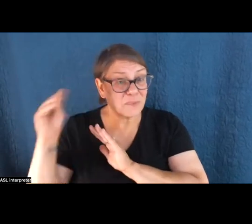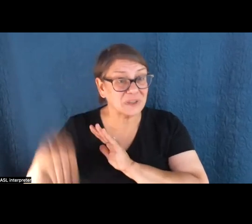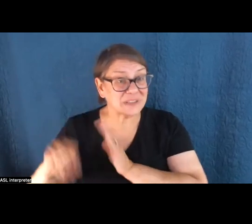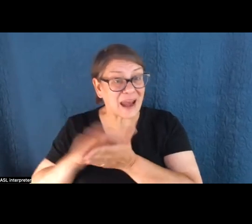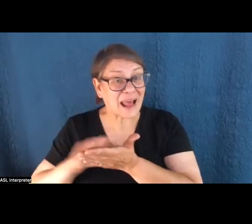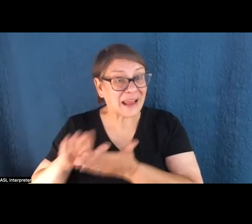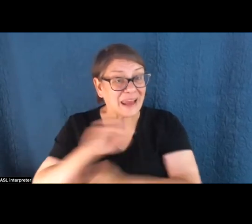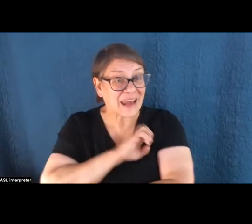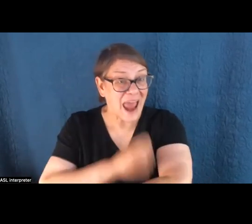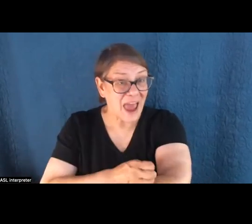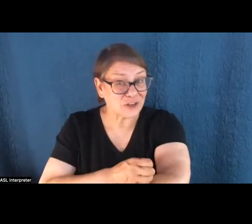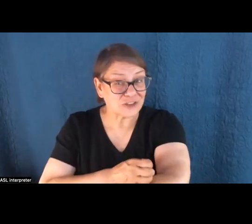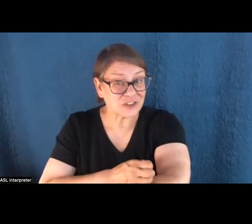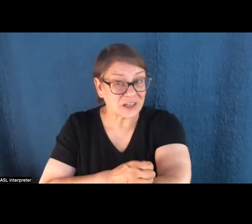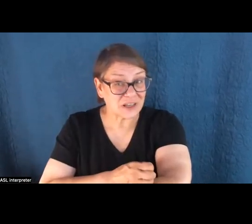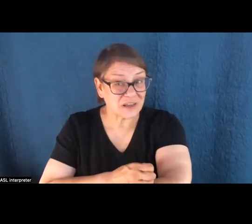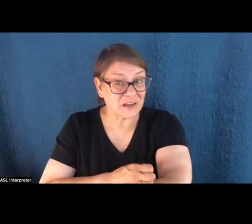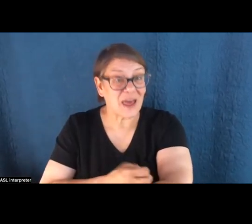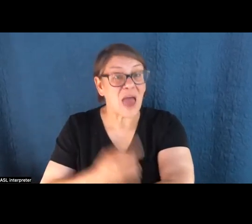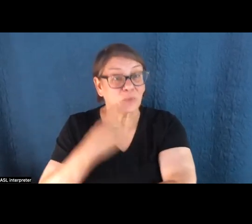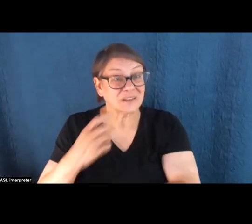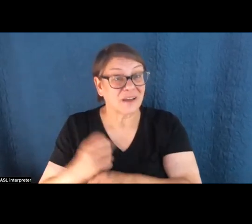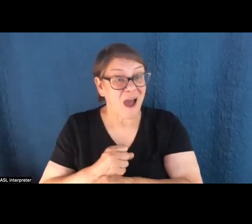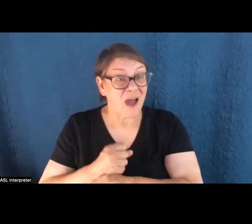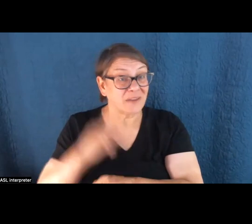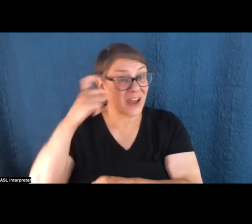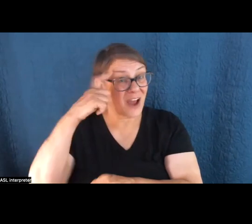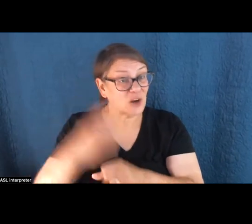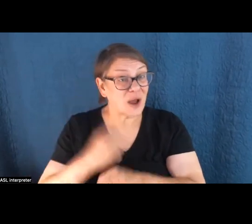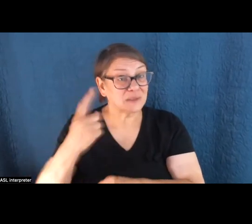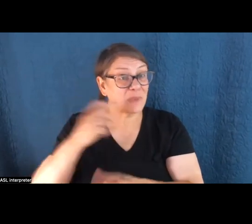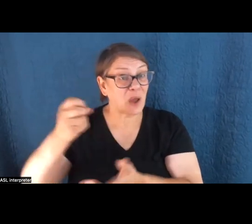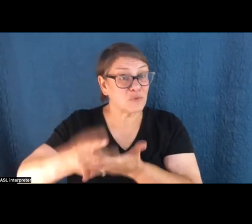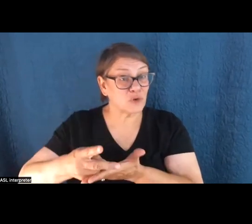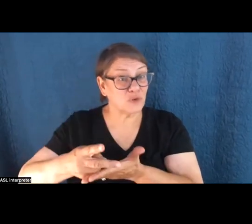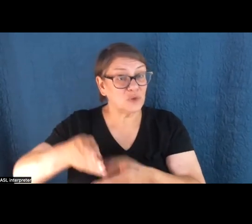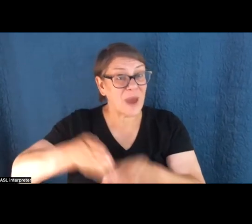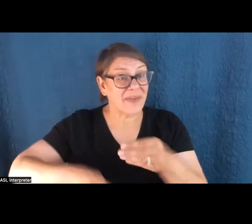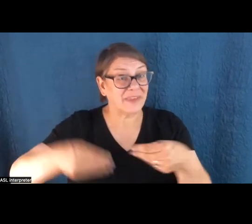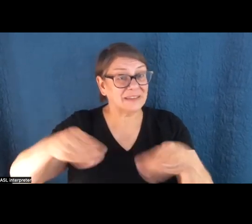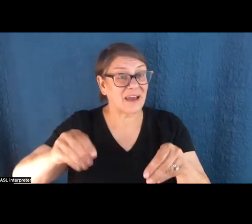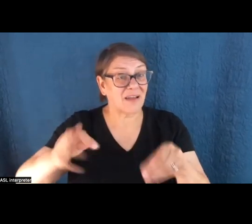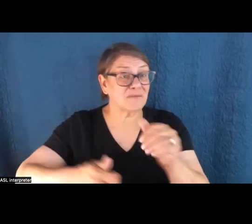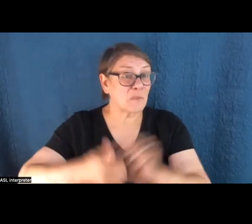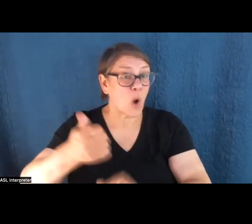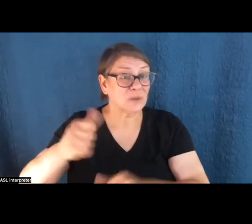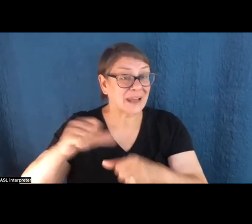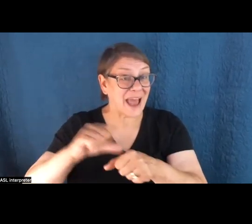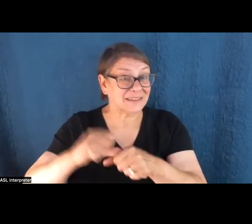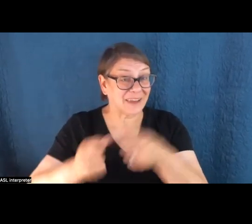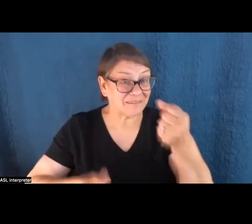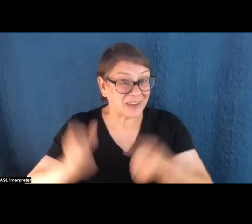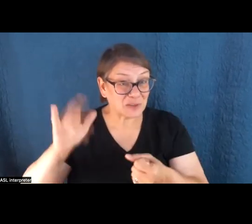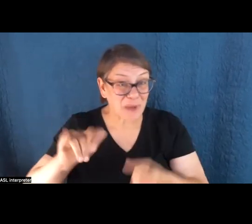Gavin Newsom recently got a regulation approved that is going to require ending the sale of most gasoline vehicles by